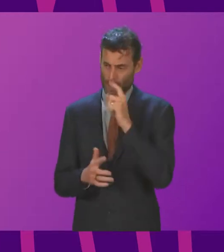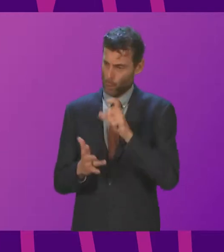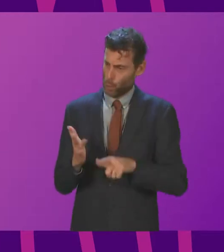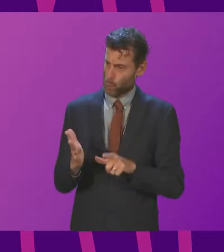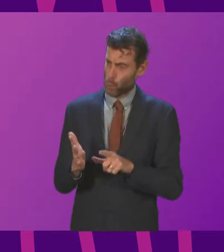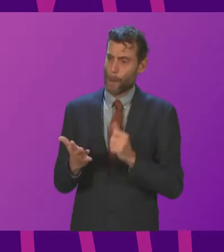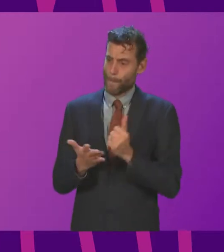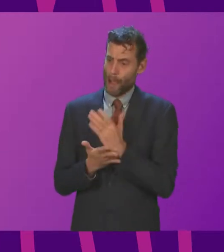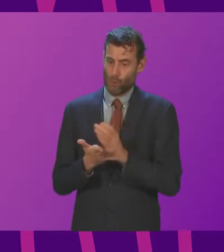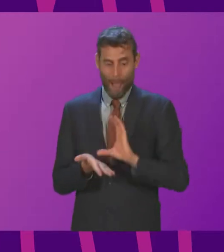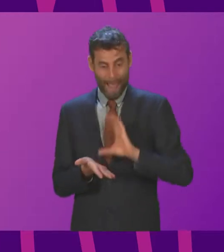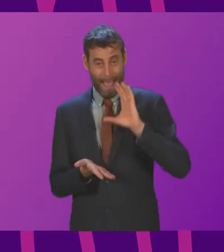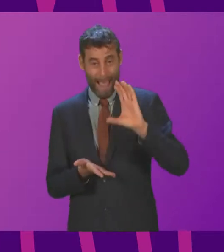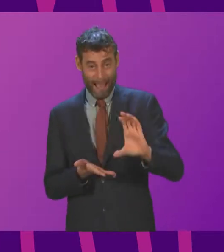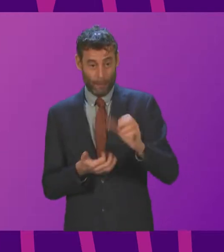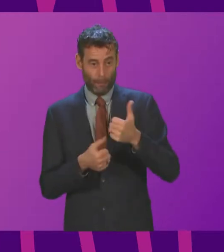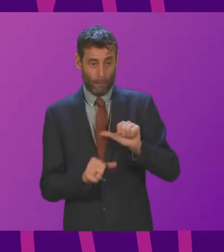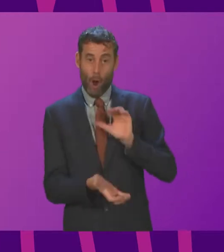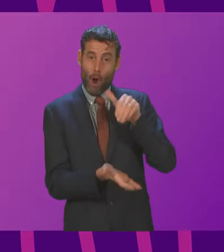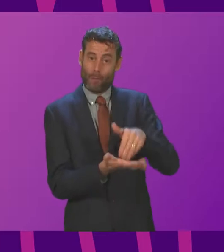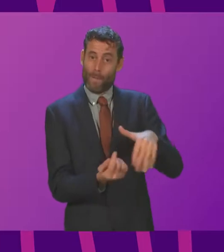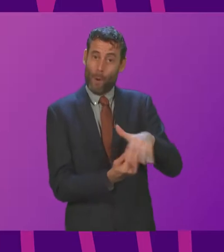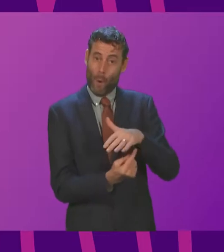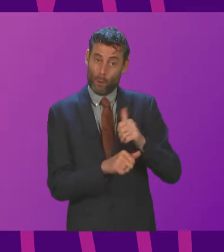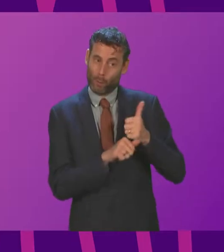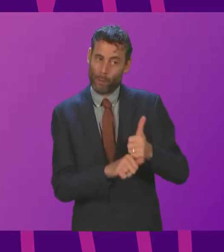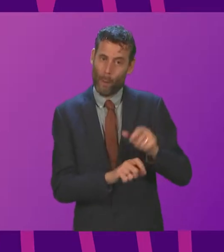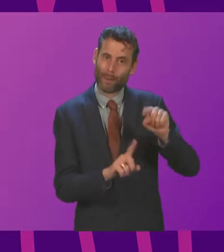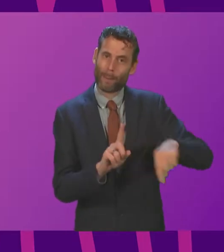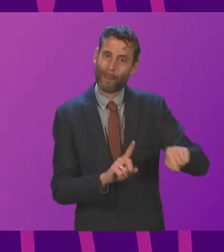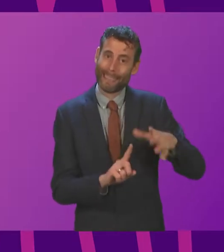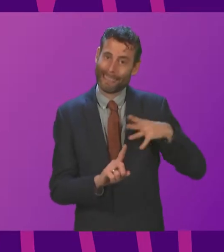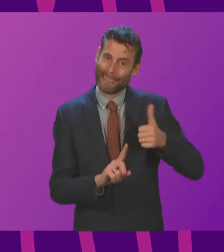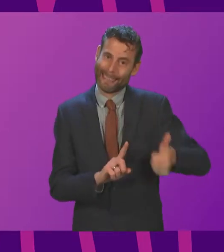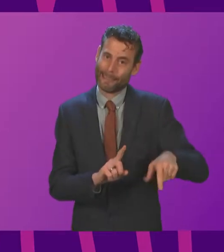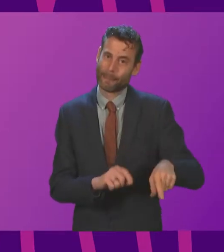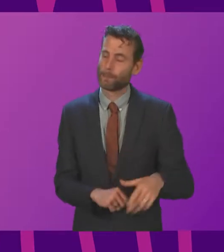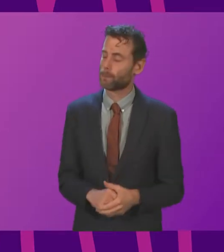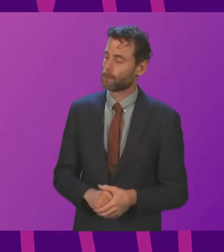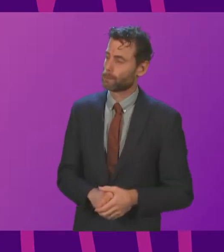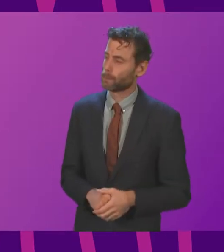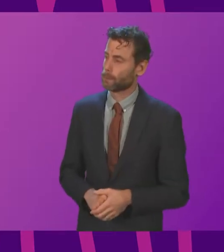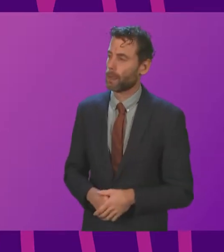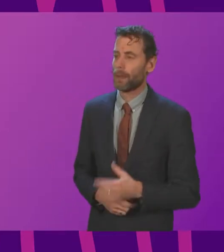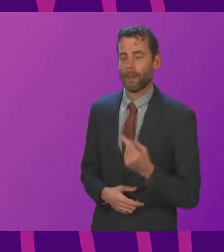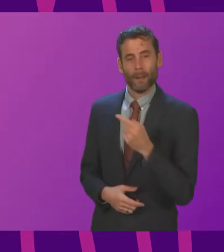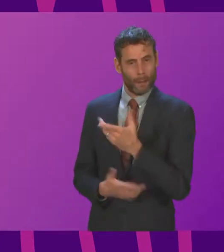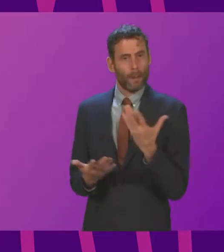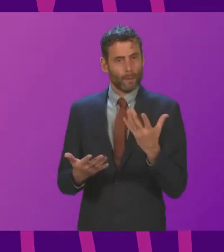Government take to ensure that aid is reaching these local communities and vulnerable groups? First Minister. Well, in trying to amplify those